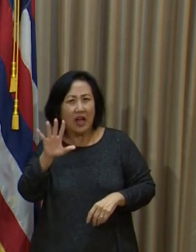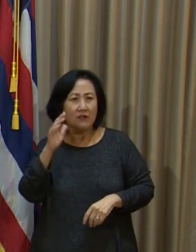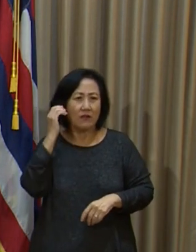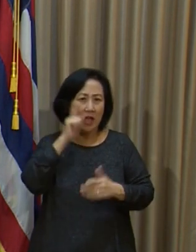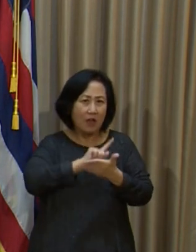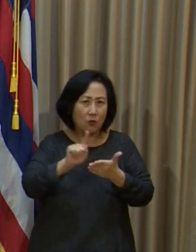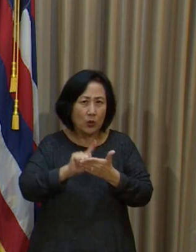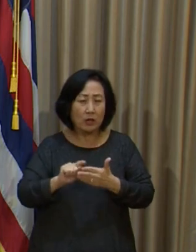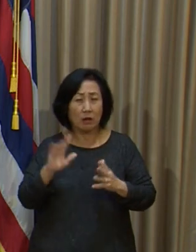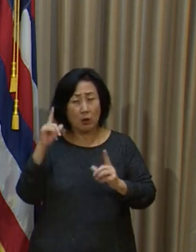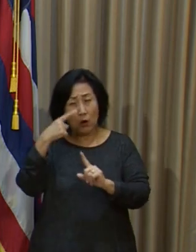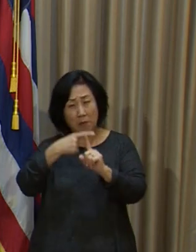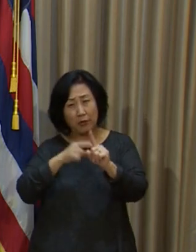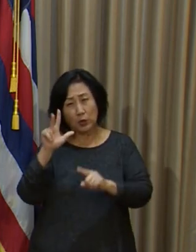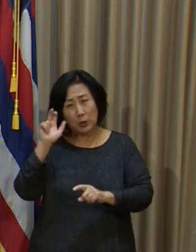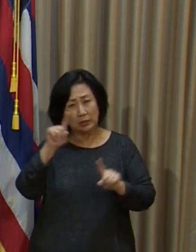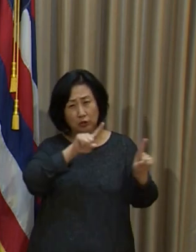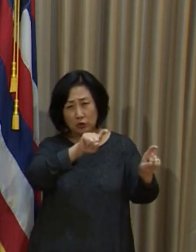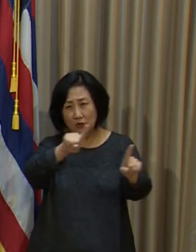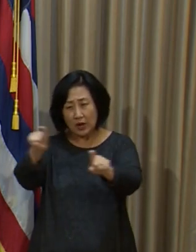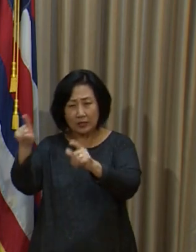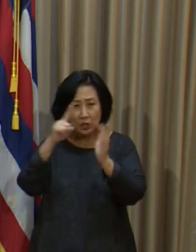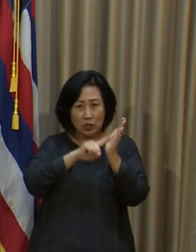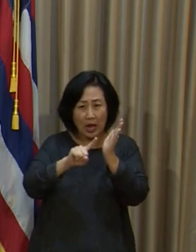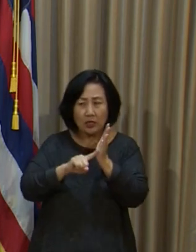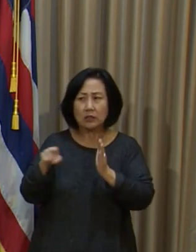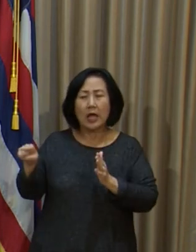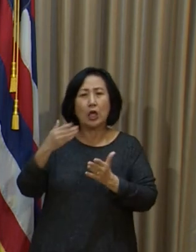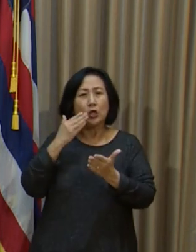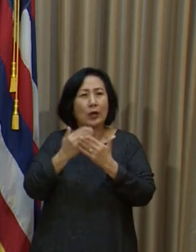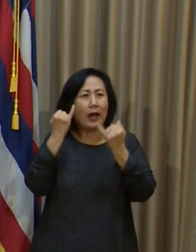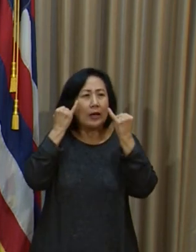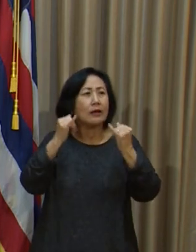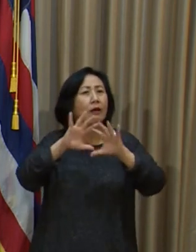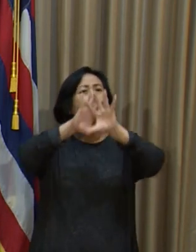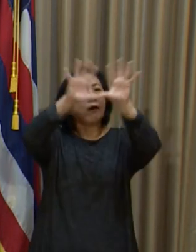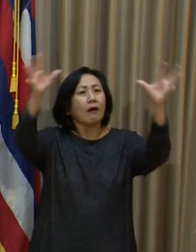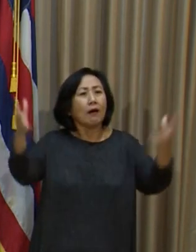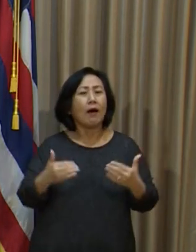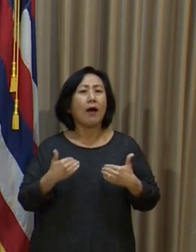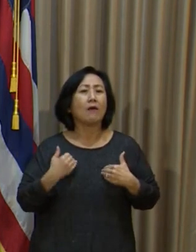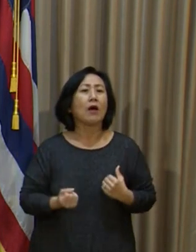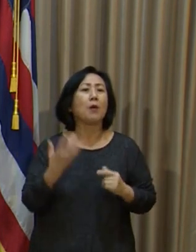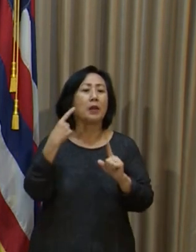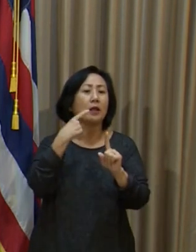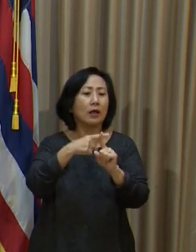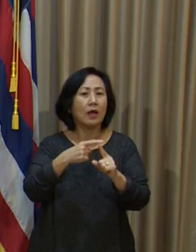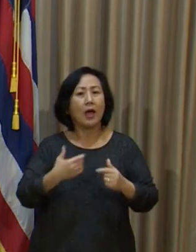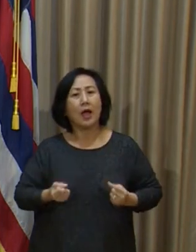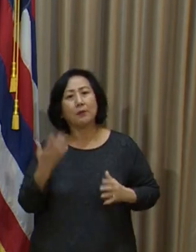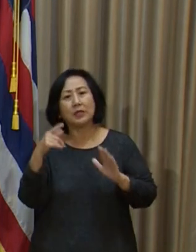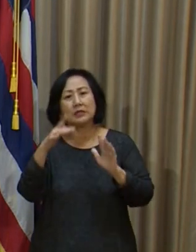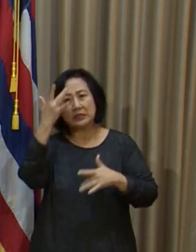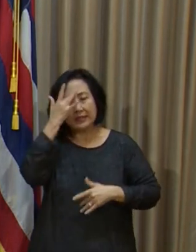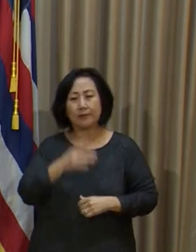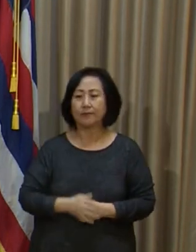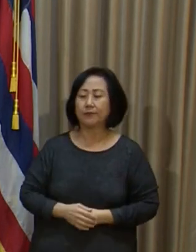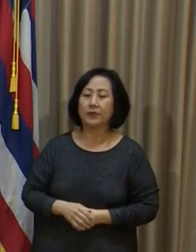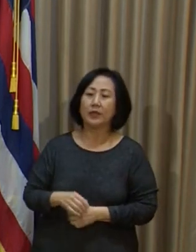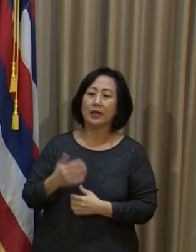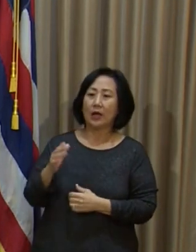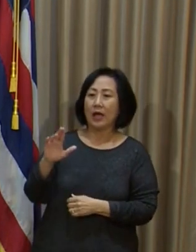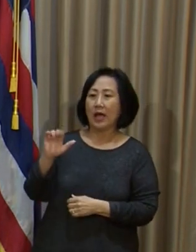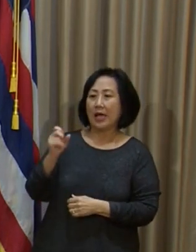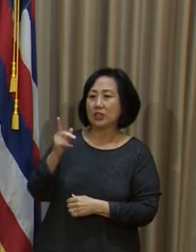a month. So, they're getting a good breadth of safety net check for us in Hawaii. Thank you, Lieutenant Governor. Ashley Mizuo,